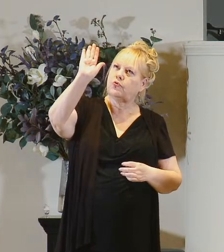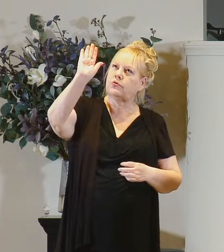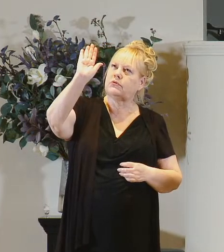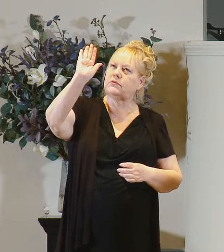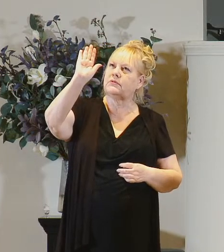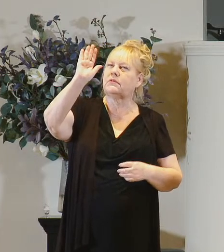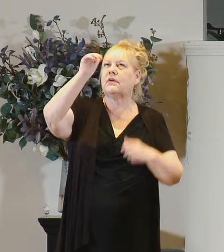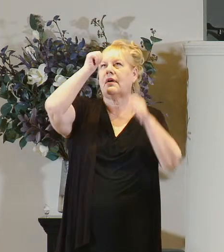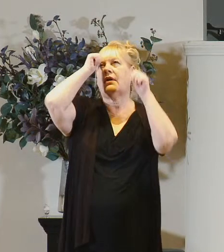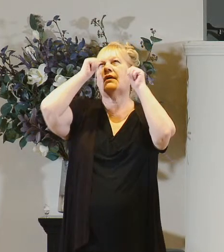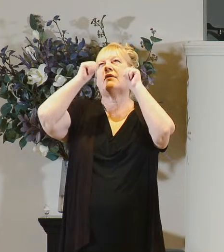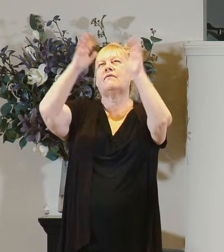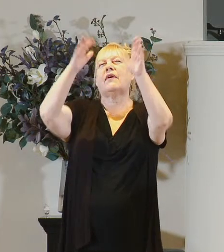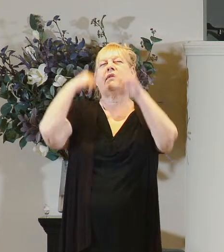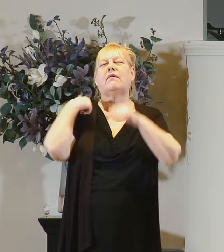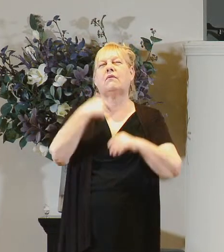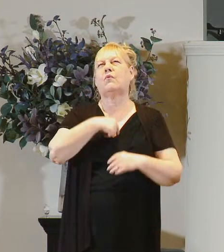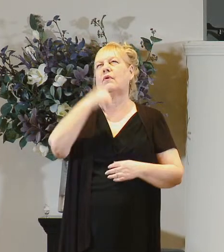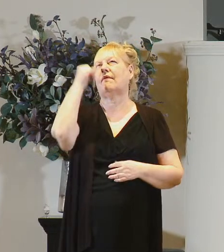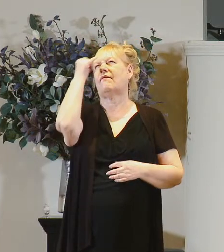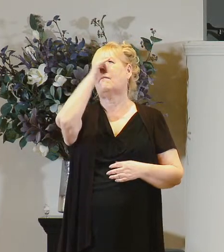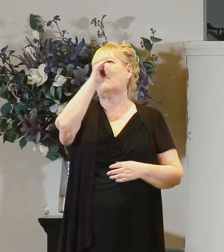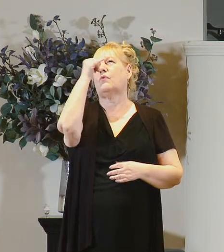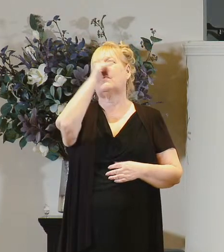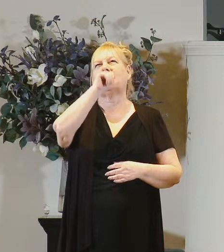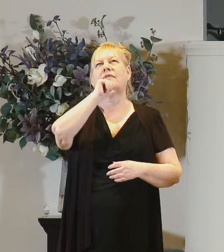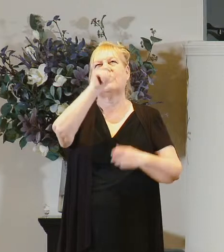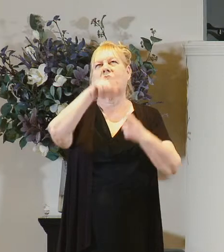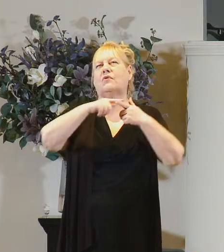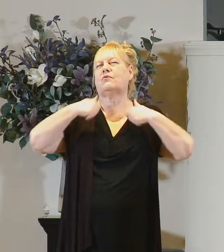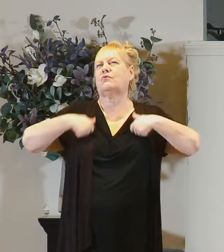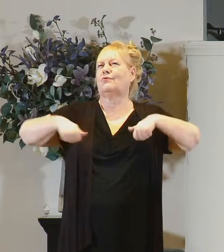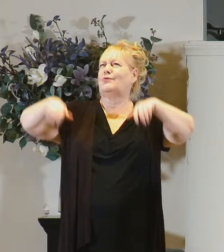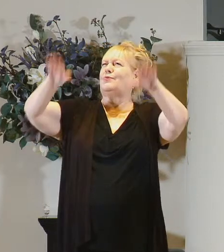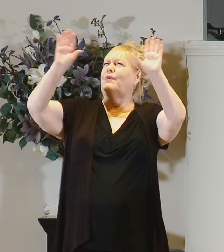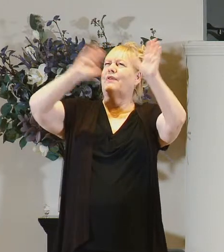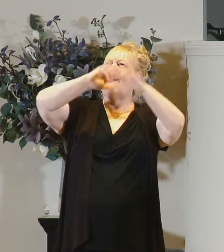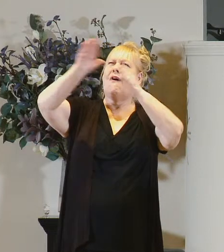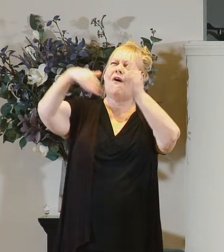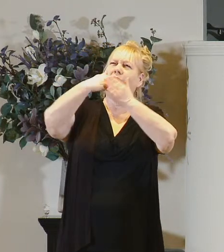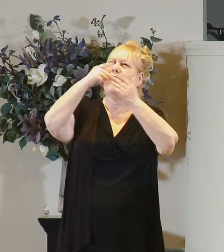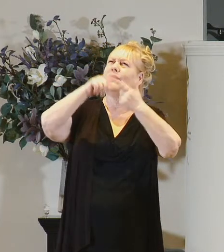and father we would be fools not to surrender everything to you